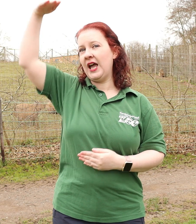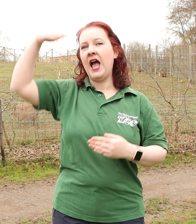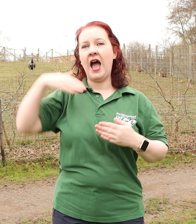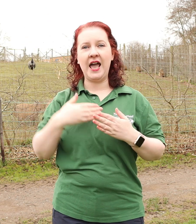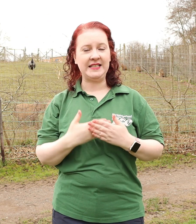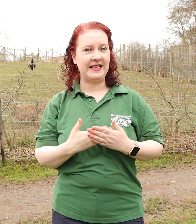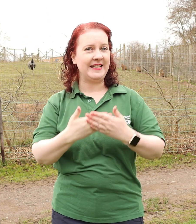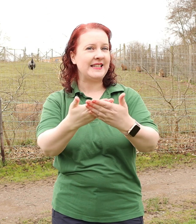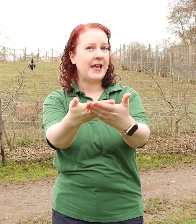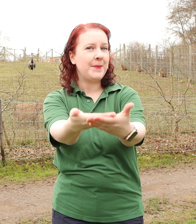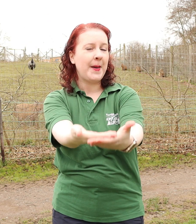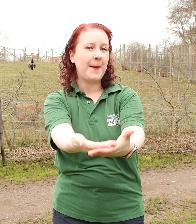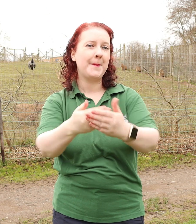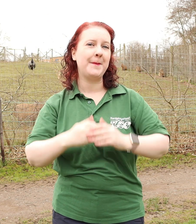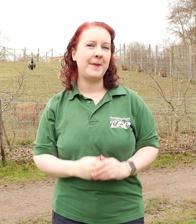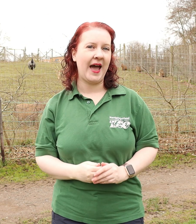I sent him back.